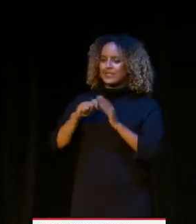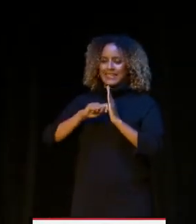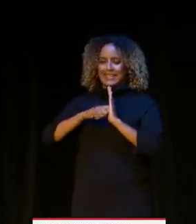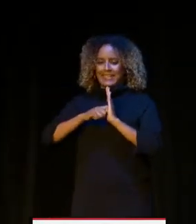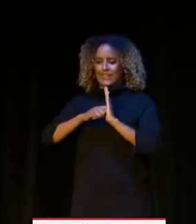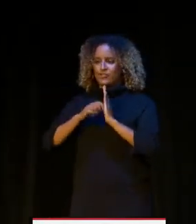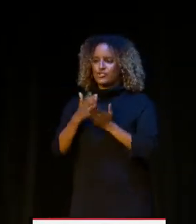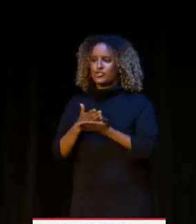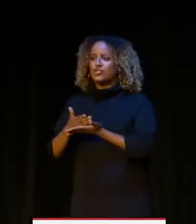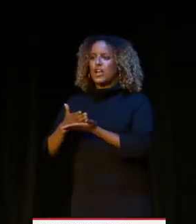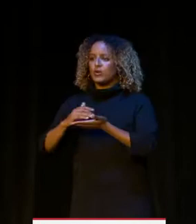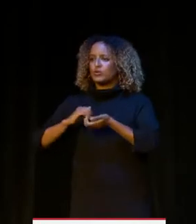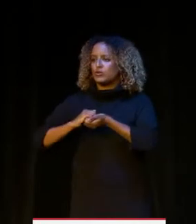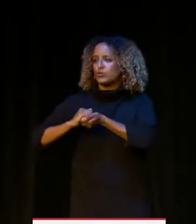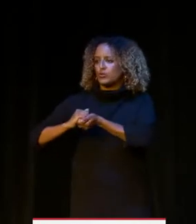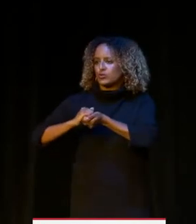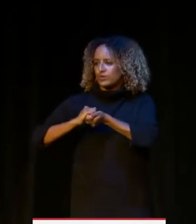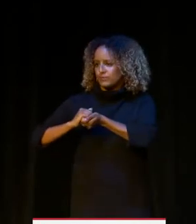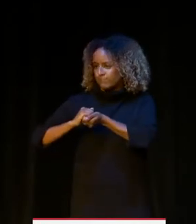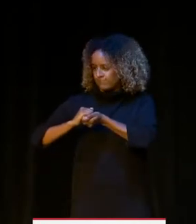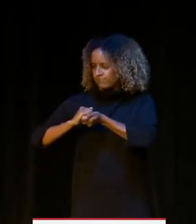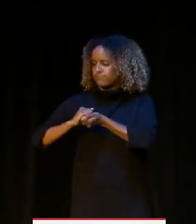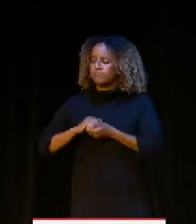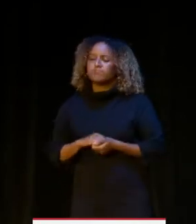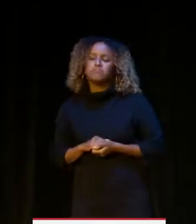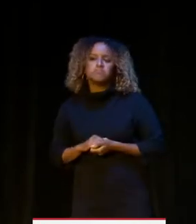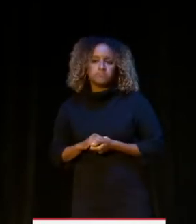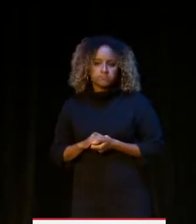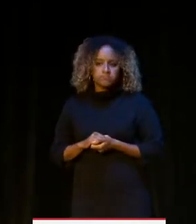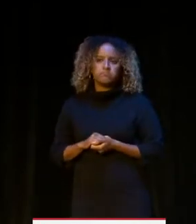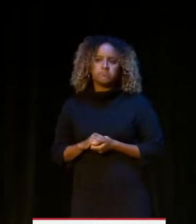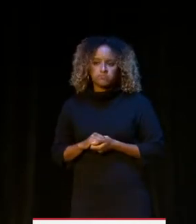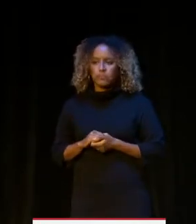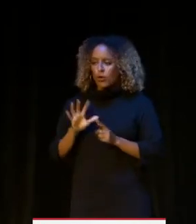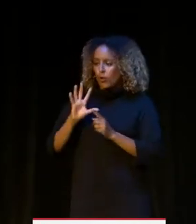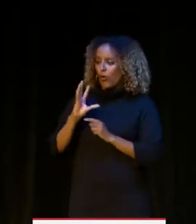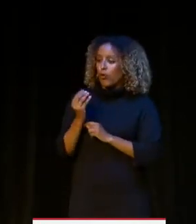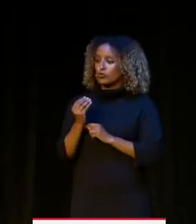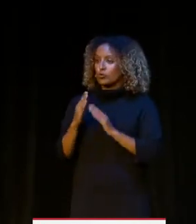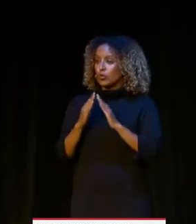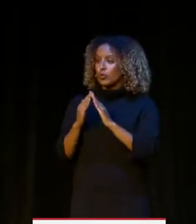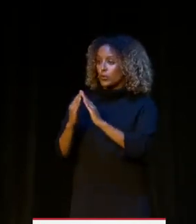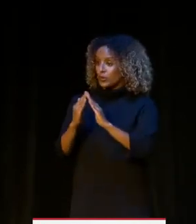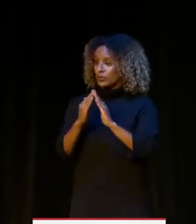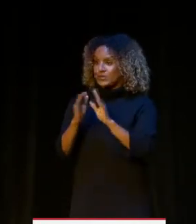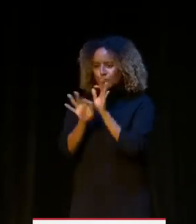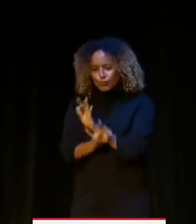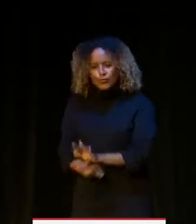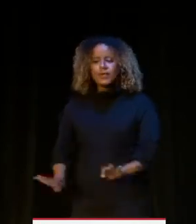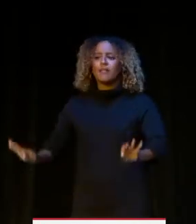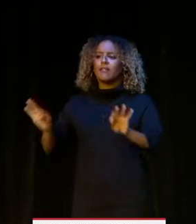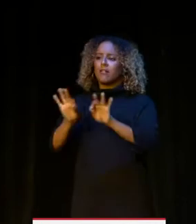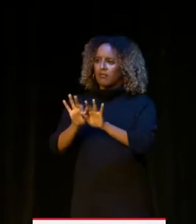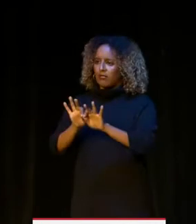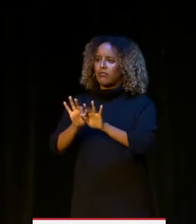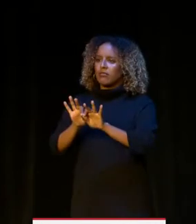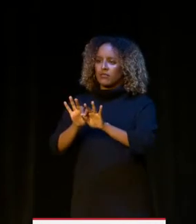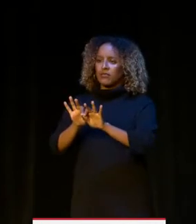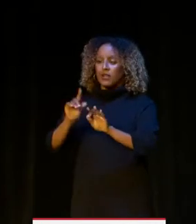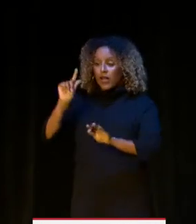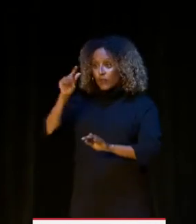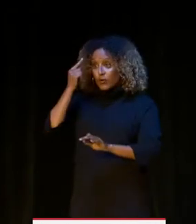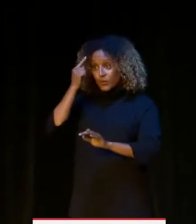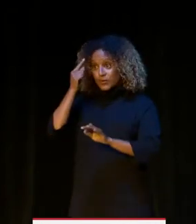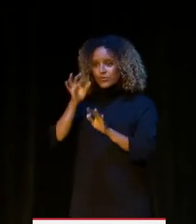stewardship. That is to say, it is important, the cultural community is a critical stakeholder, the